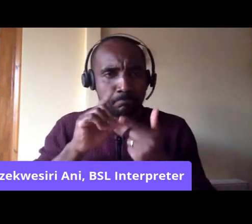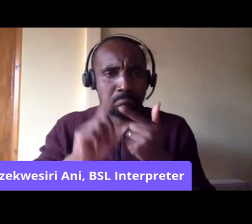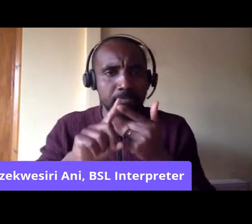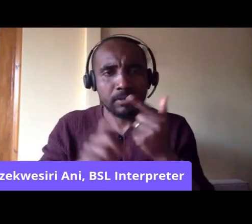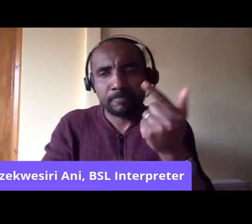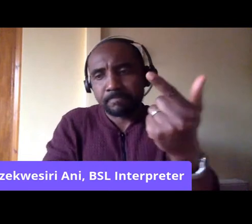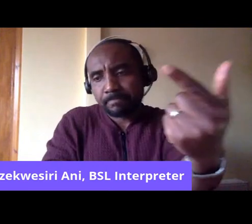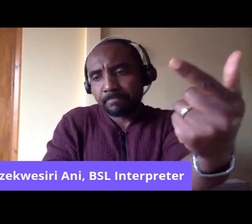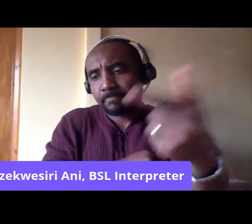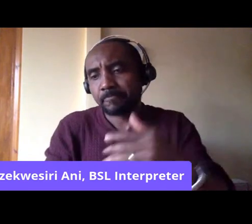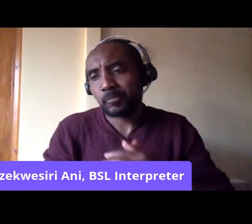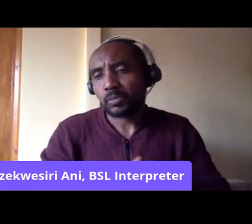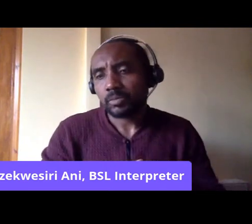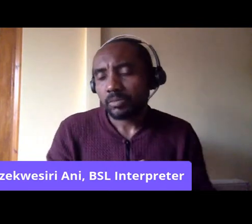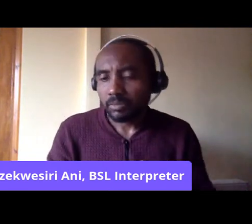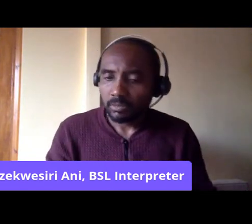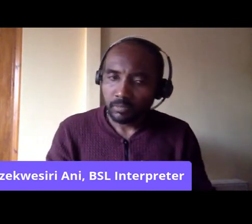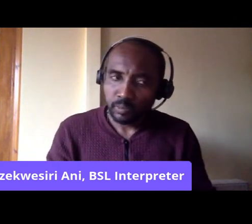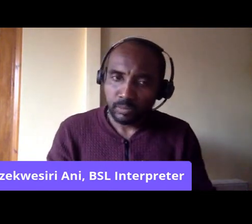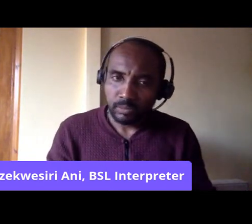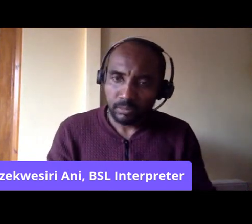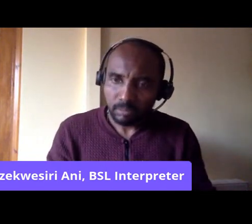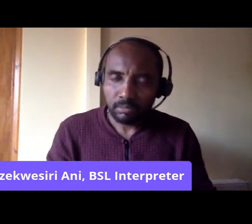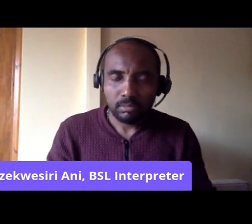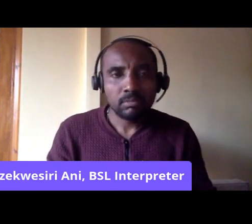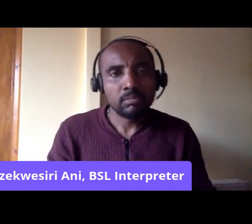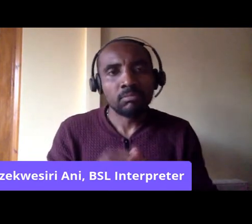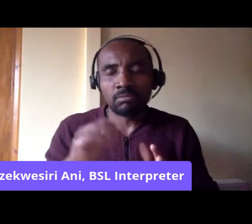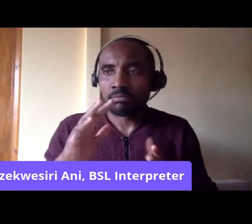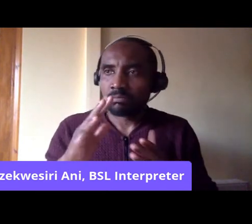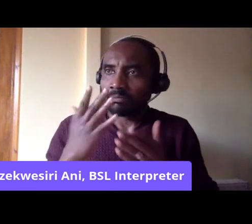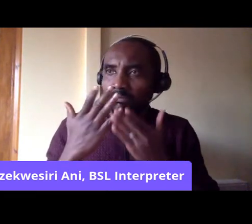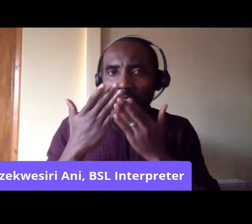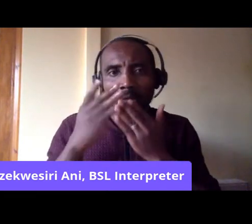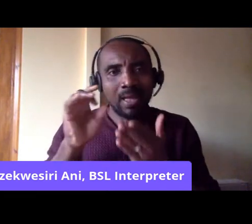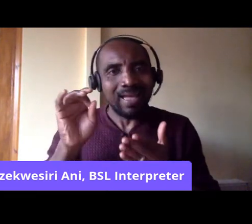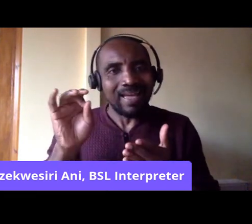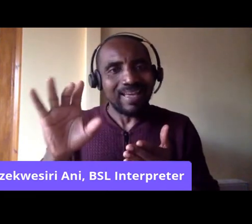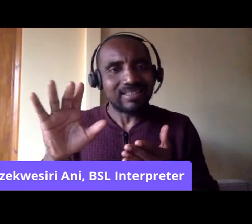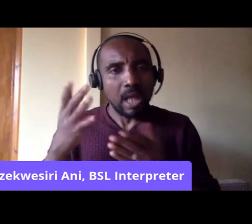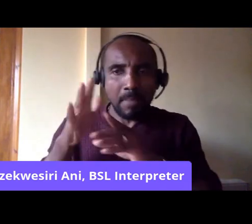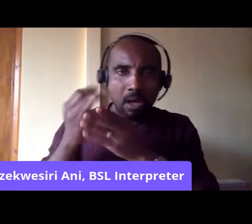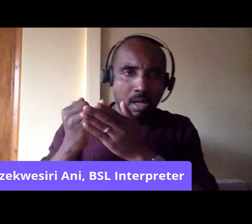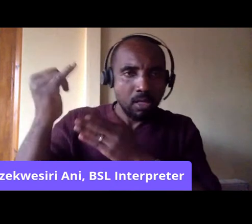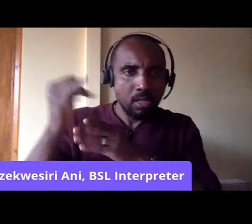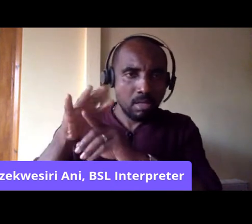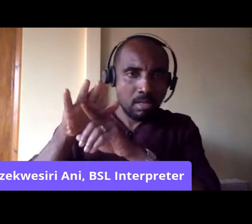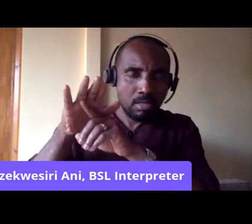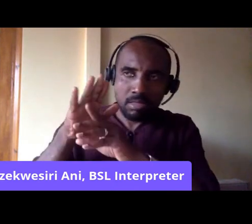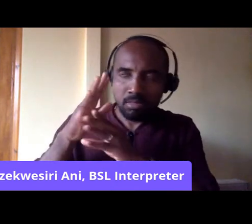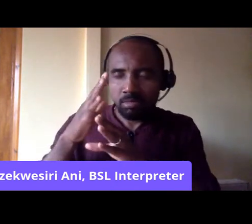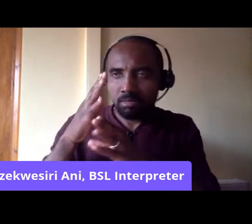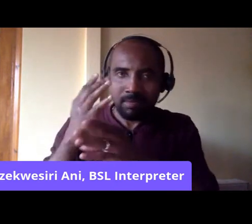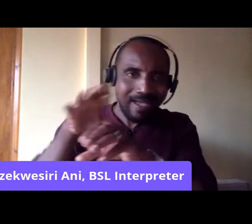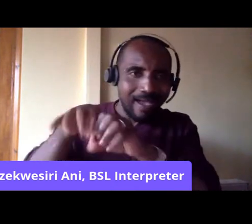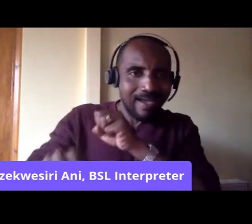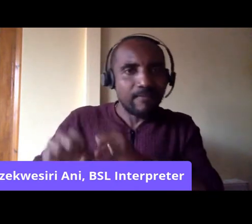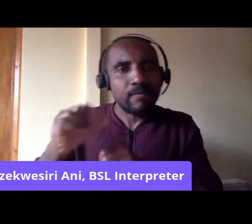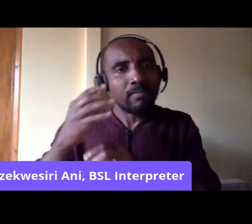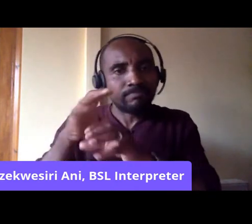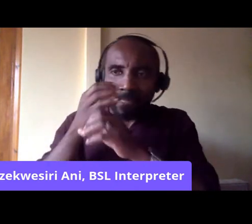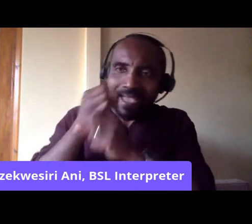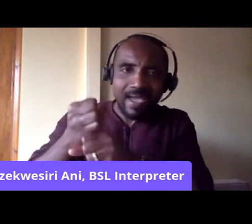think when we talk about Islamophobia, we've got a real problem in the, in the socialist movement, because we are